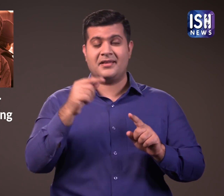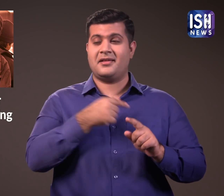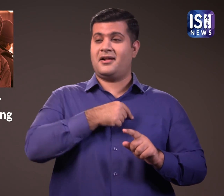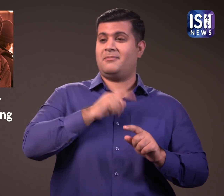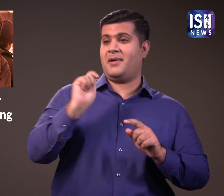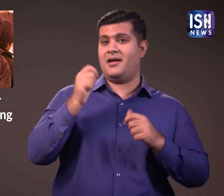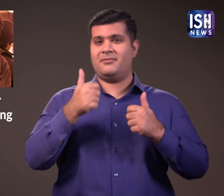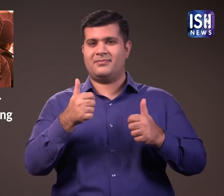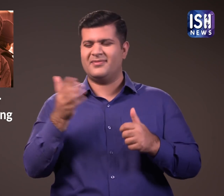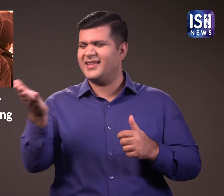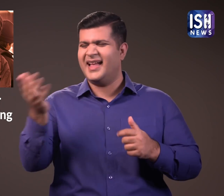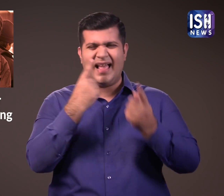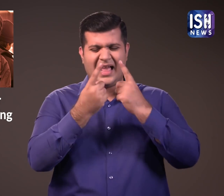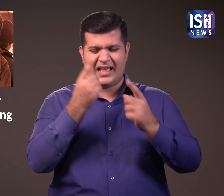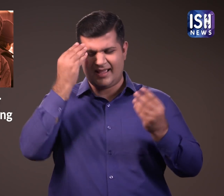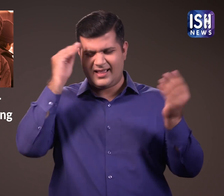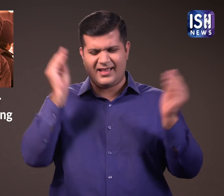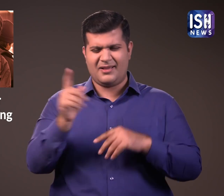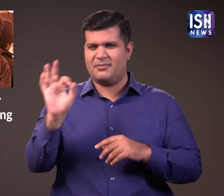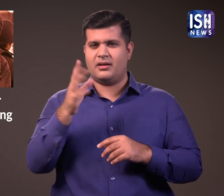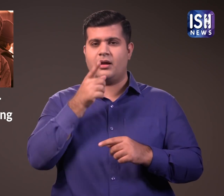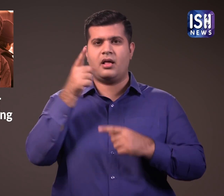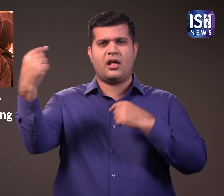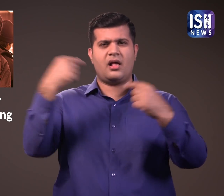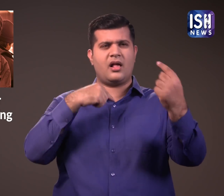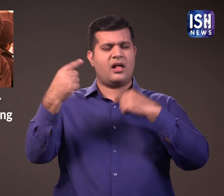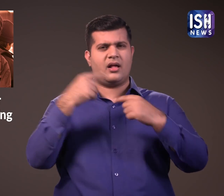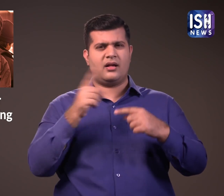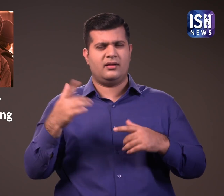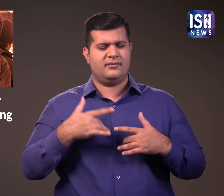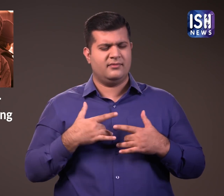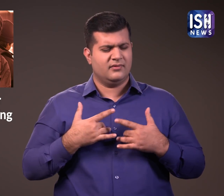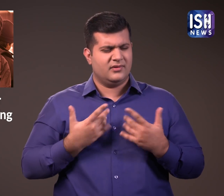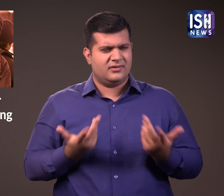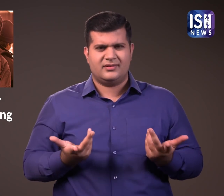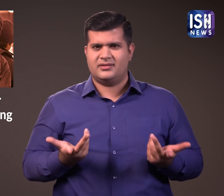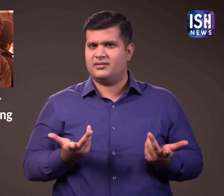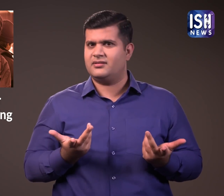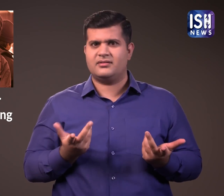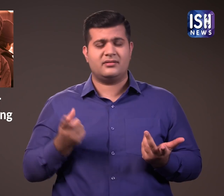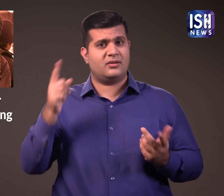Seeking glory for the agency. There are many such allegations and the story isn't clear yet.